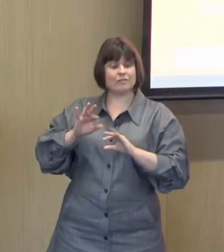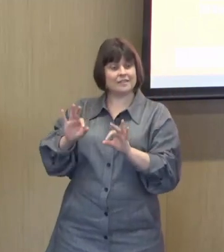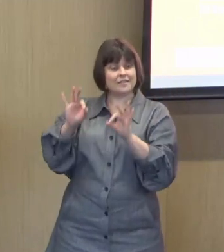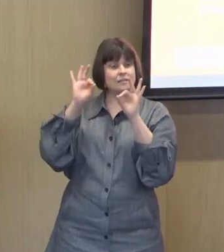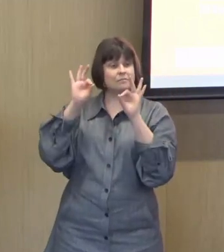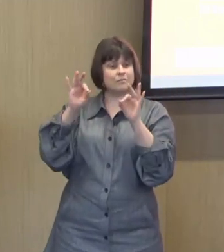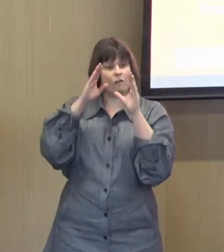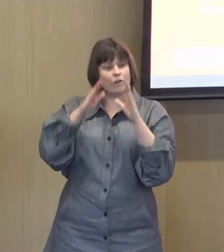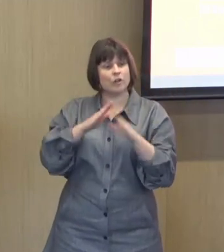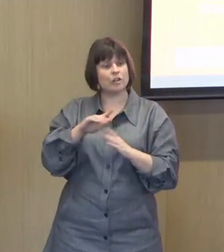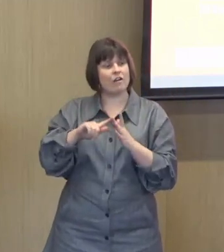disability and sexuality.